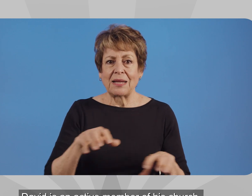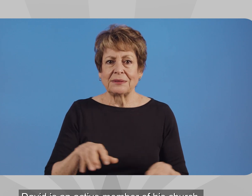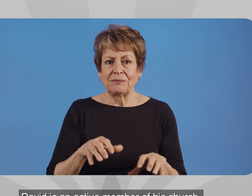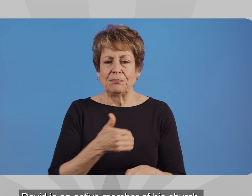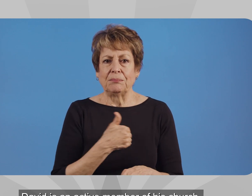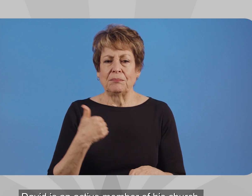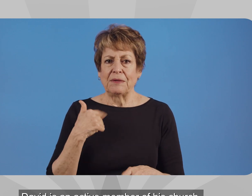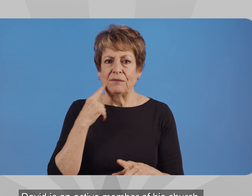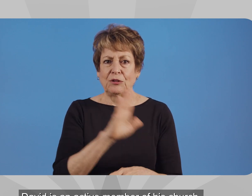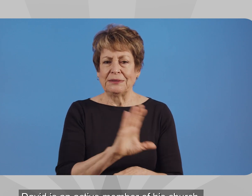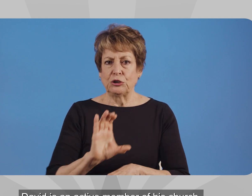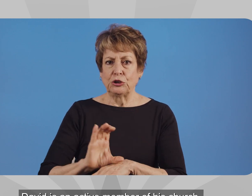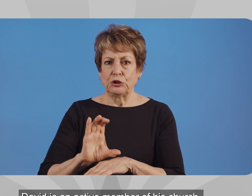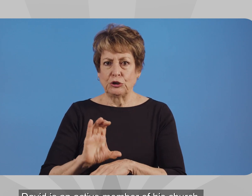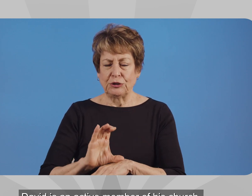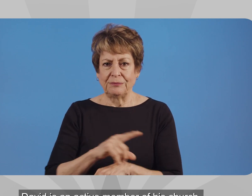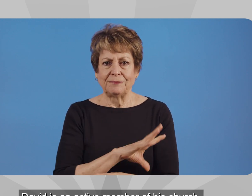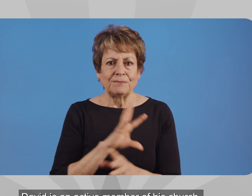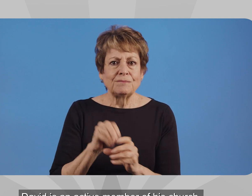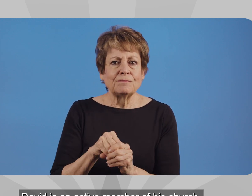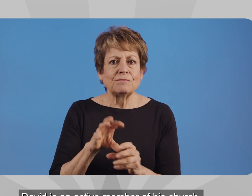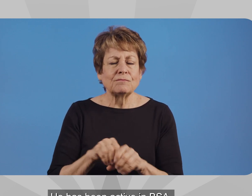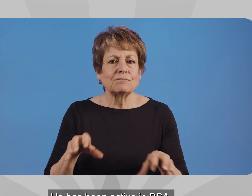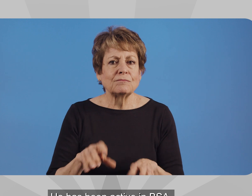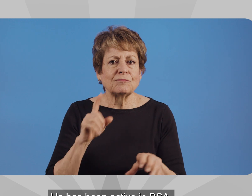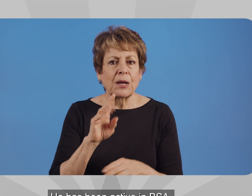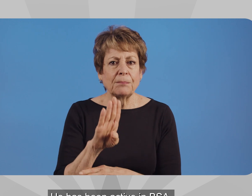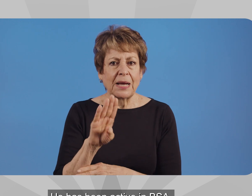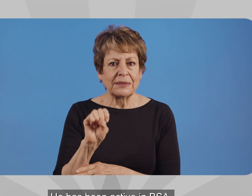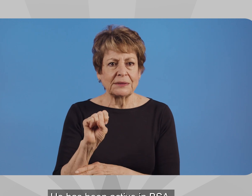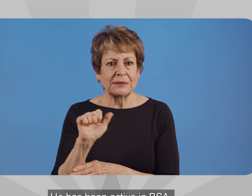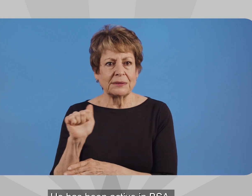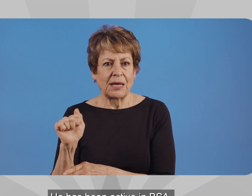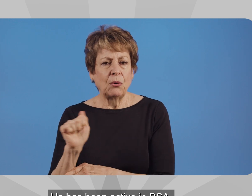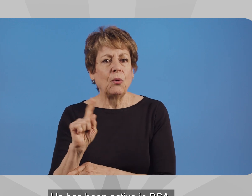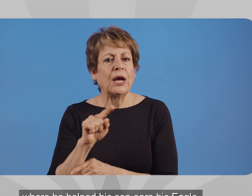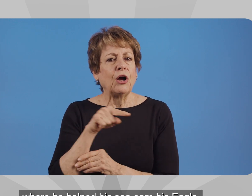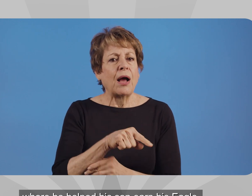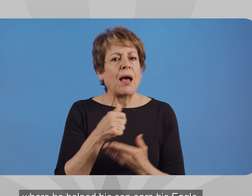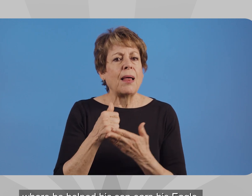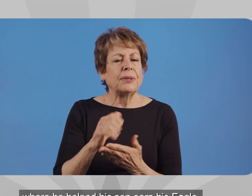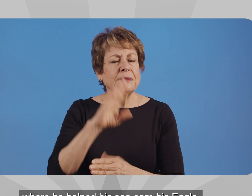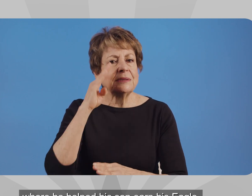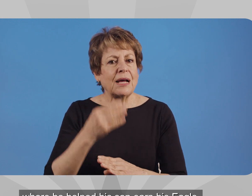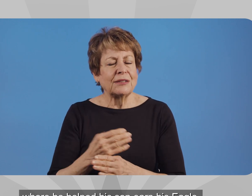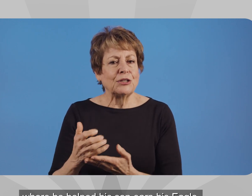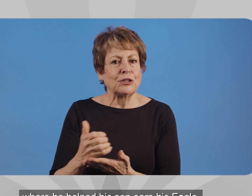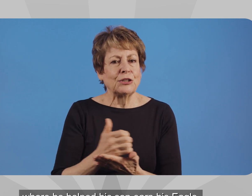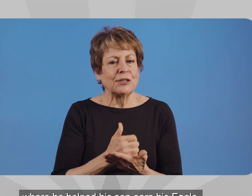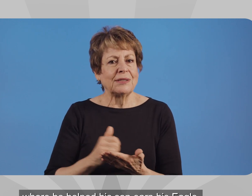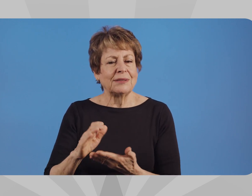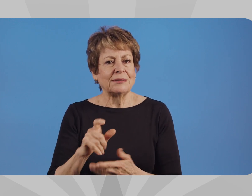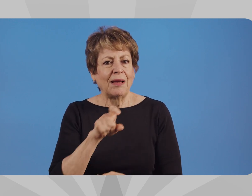David is an active member of his church. He has been active in B.A. where he helped his son earn